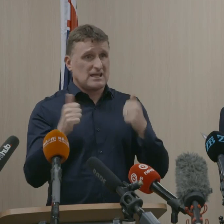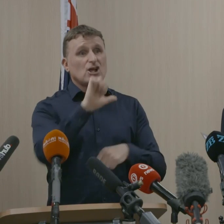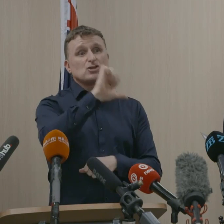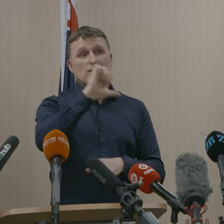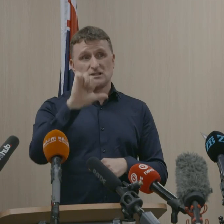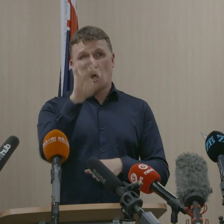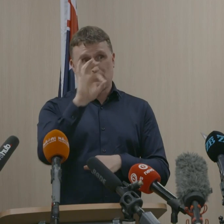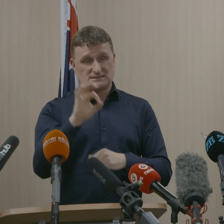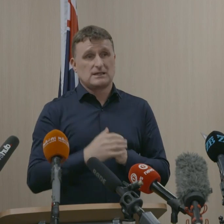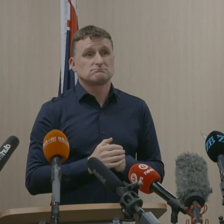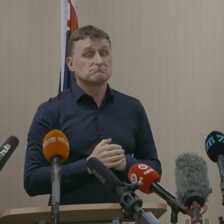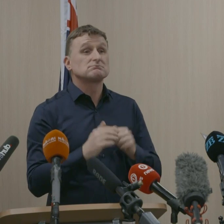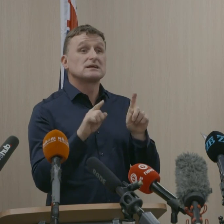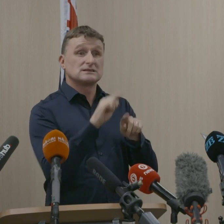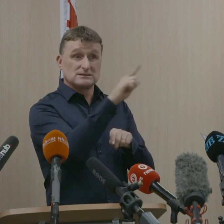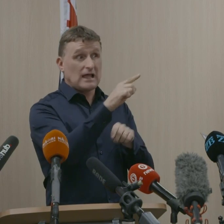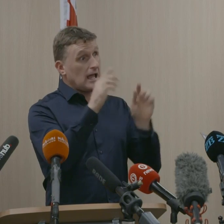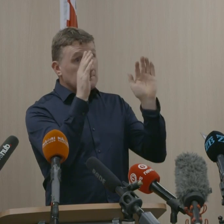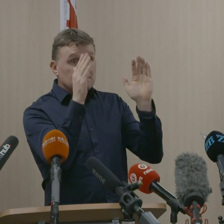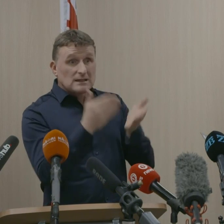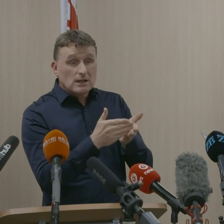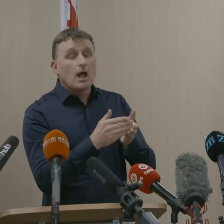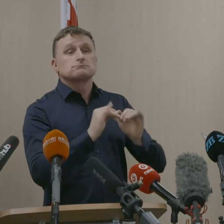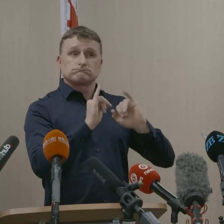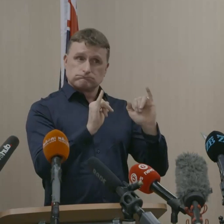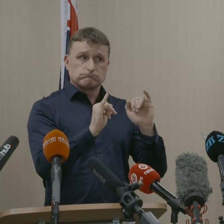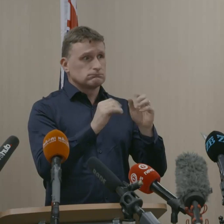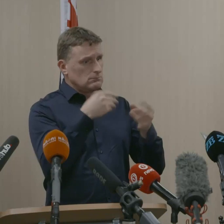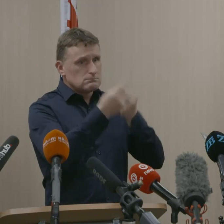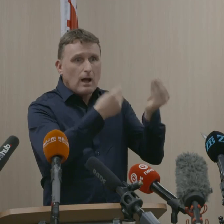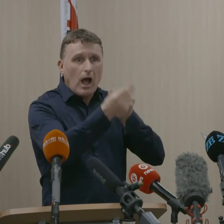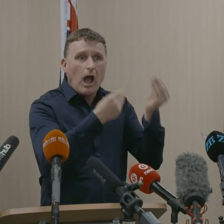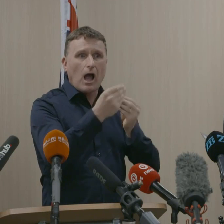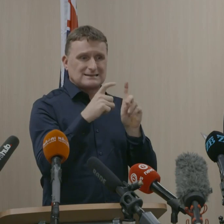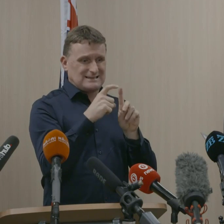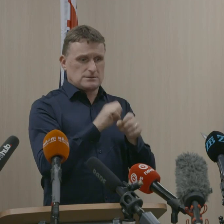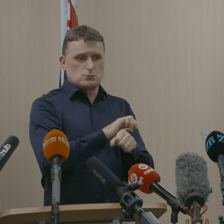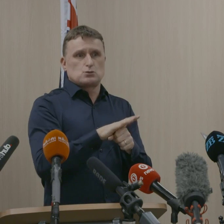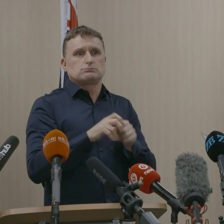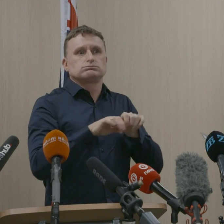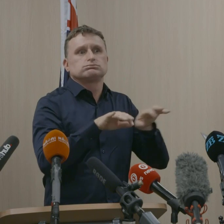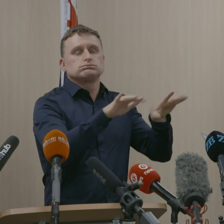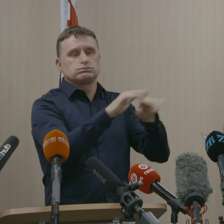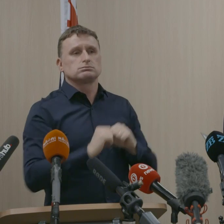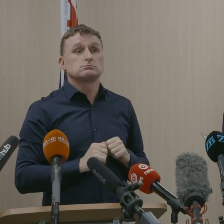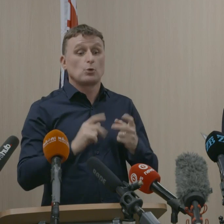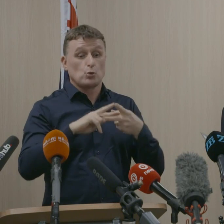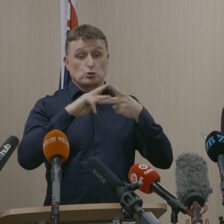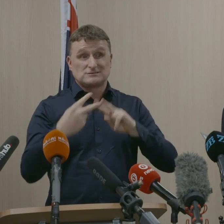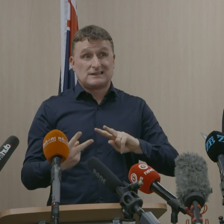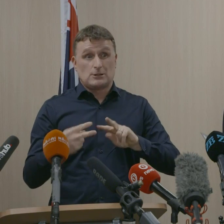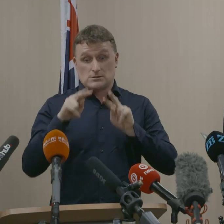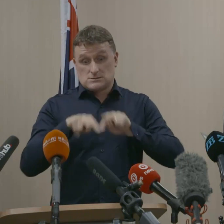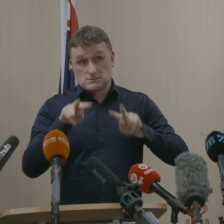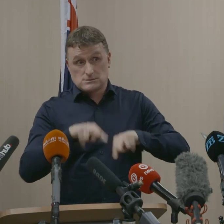new cases to last weekend was more than 48,000. Capacity for whole genome sequencing is limited there, but analysis suggests the Delta variant is